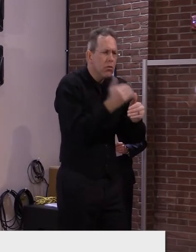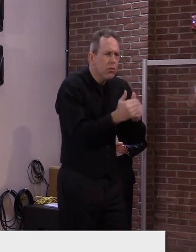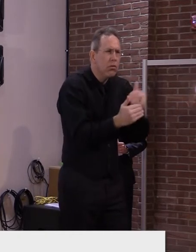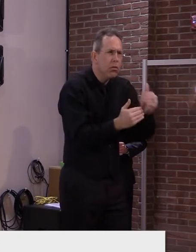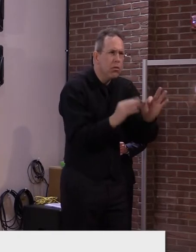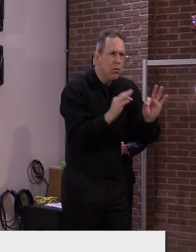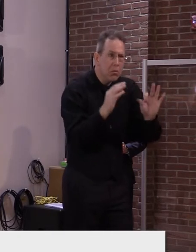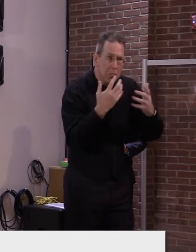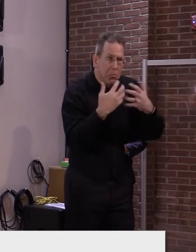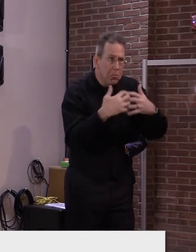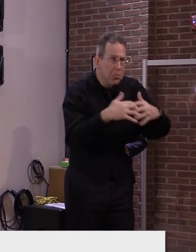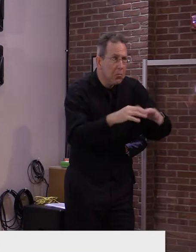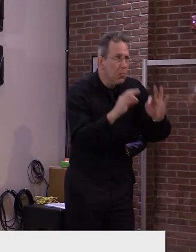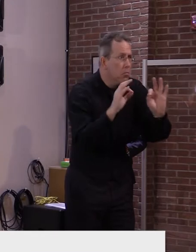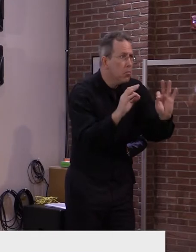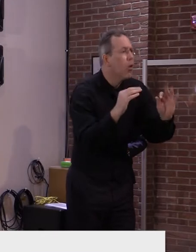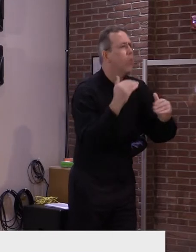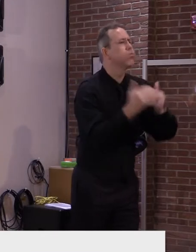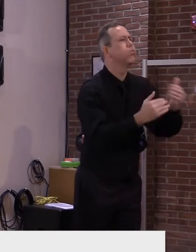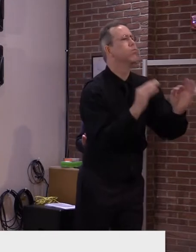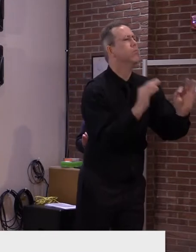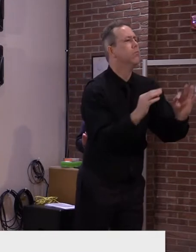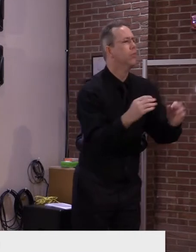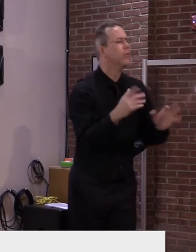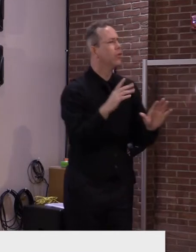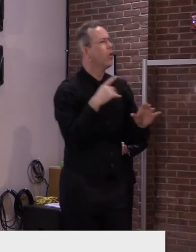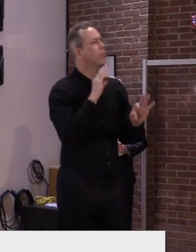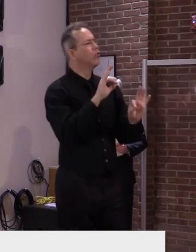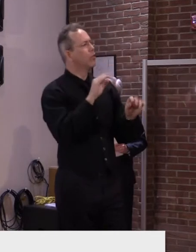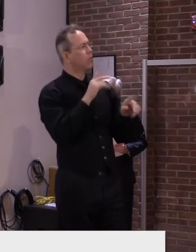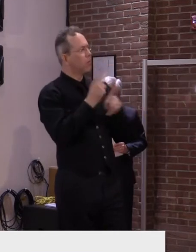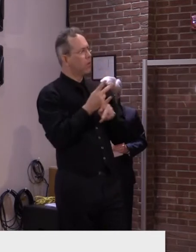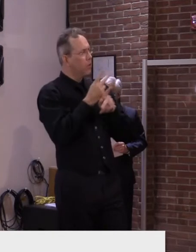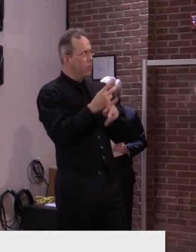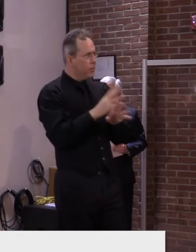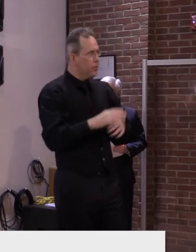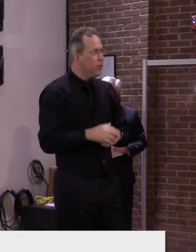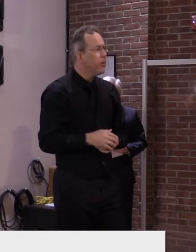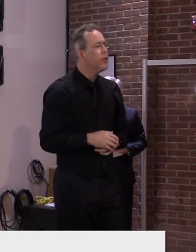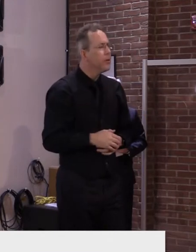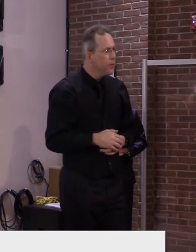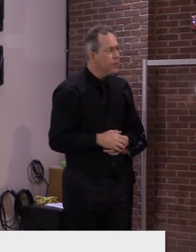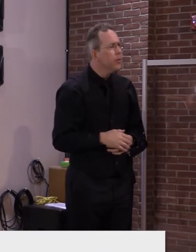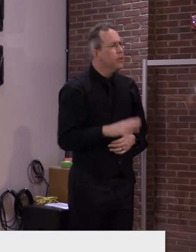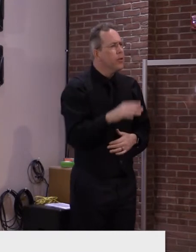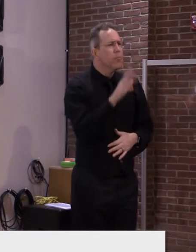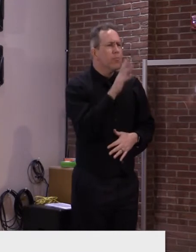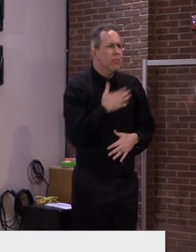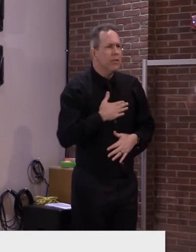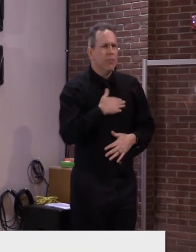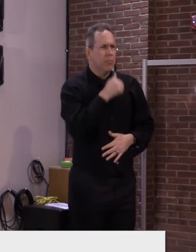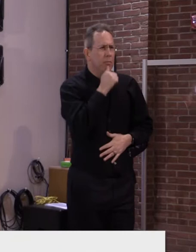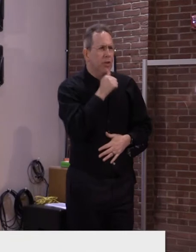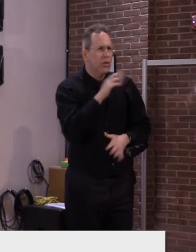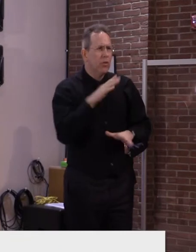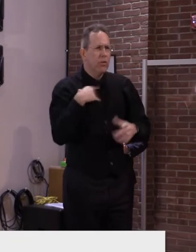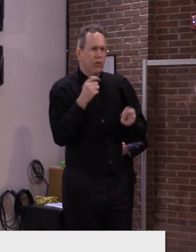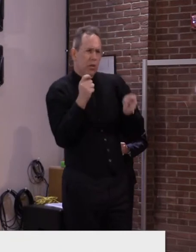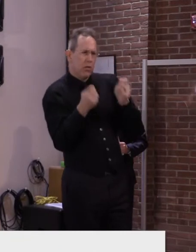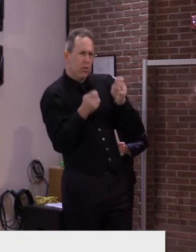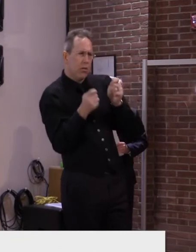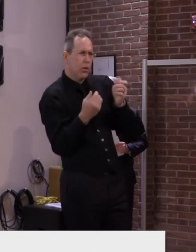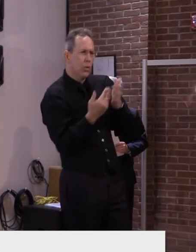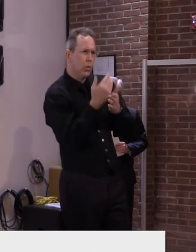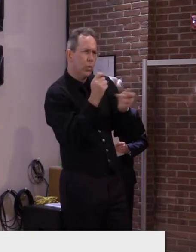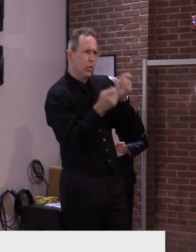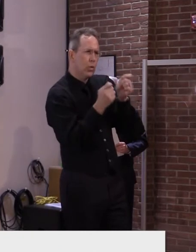And I'm asking for your patience as we work our way through this. So today, I can announce one significant step forward relating to travel